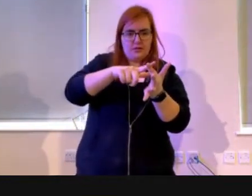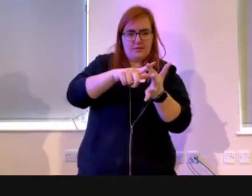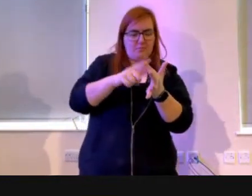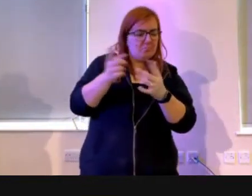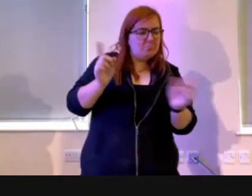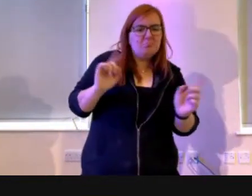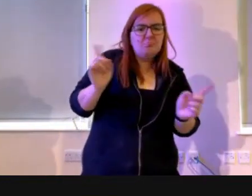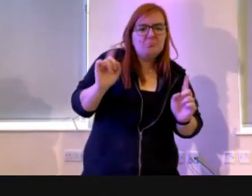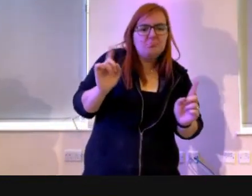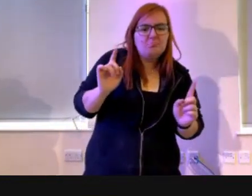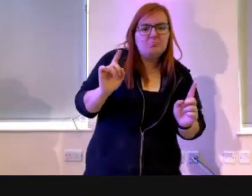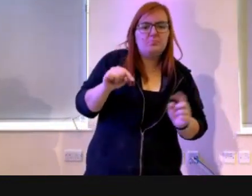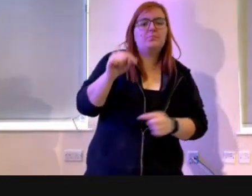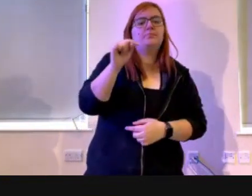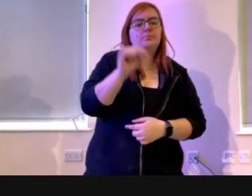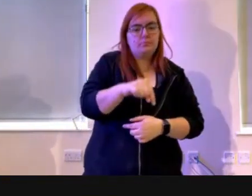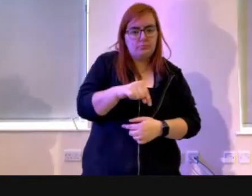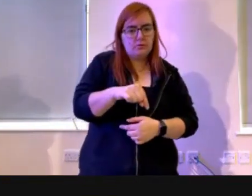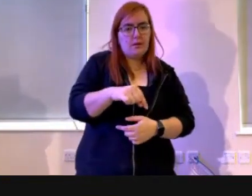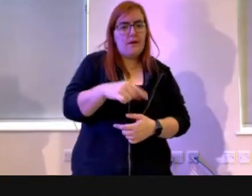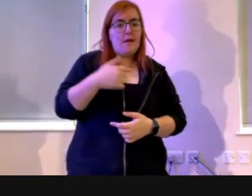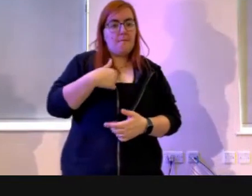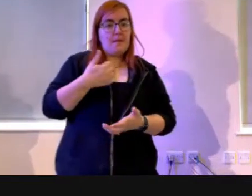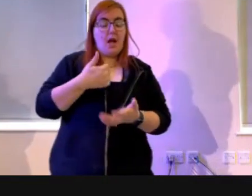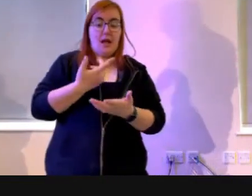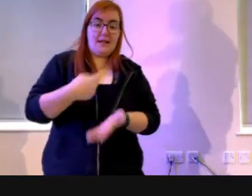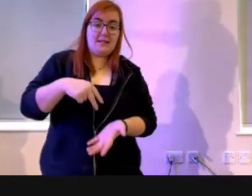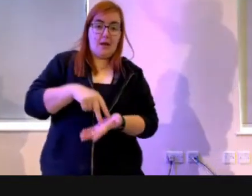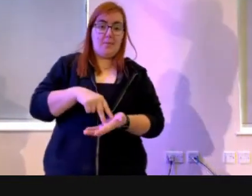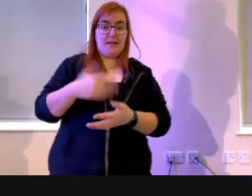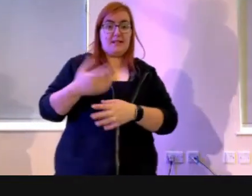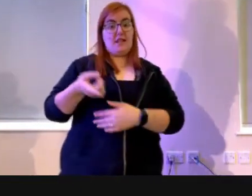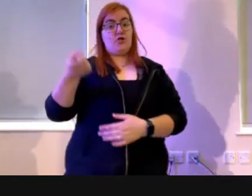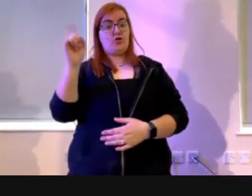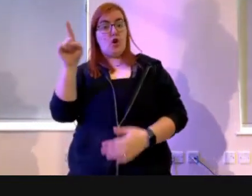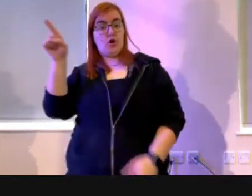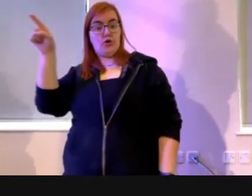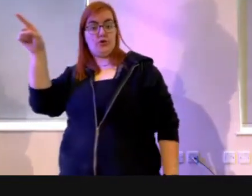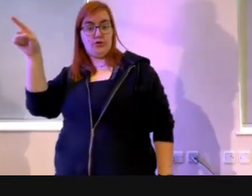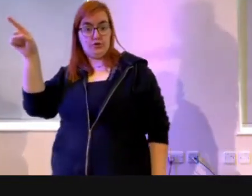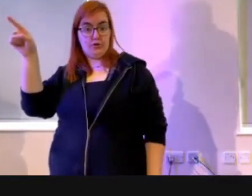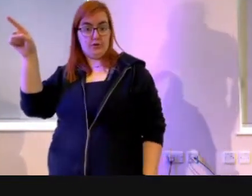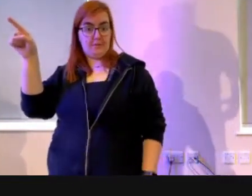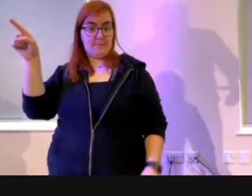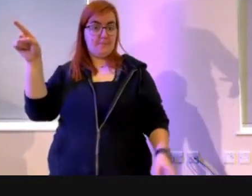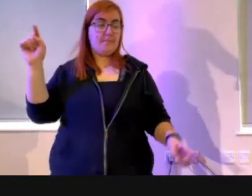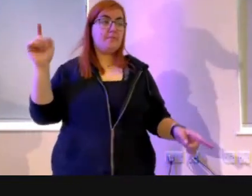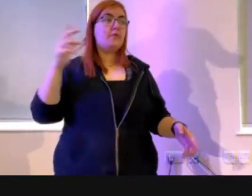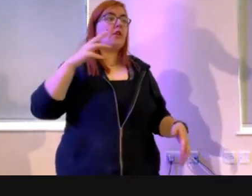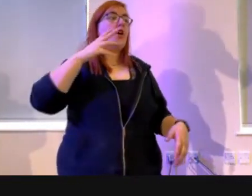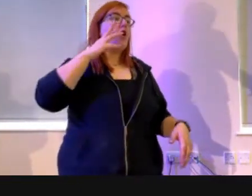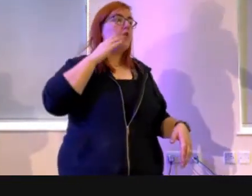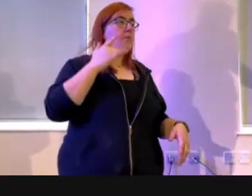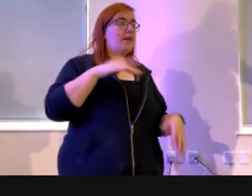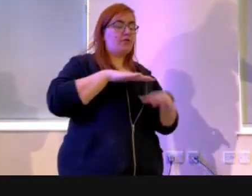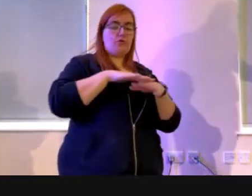Repentance means, and this is what I actually get up and act this out. There's God over there, and when you're not a follower of Jesus,